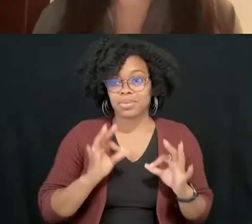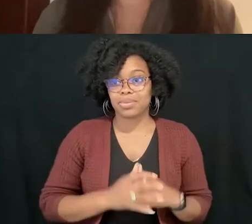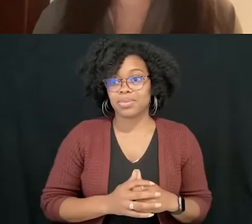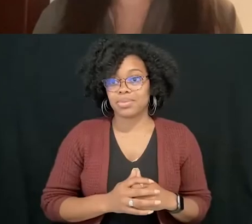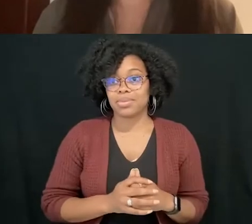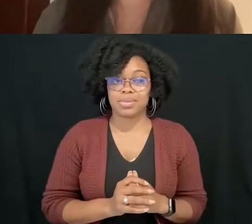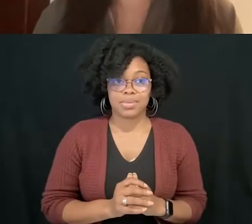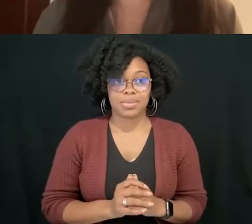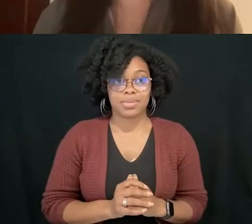Melissa, do you want to answer this first?